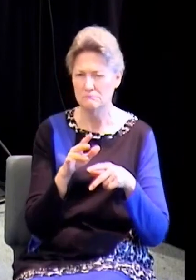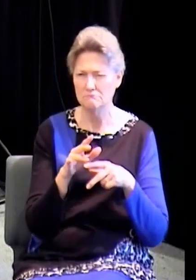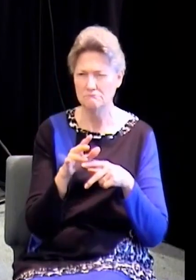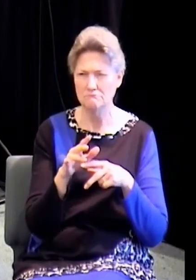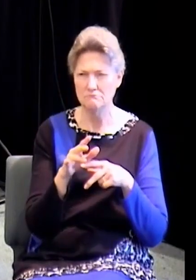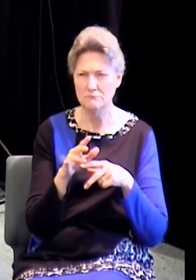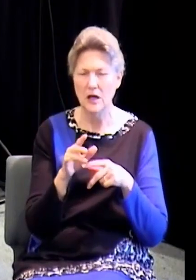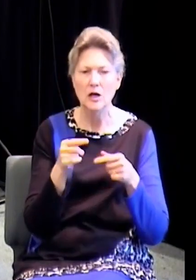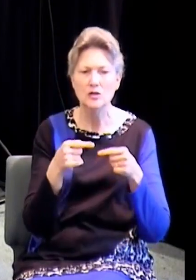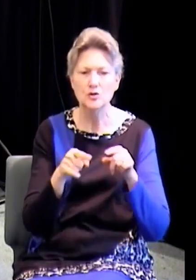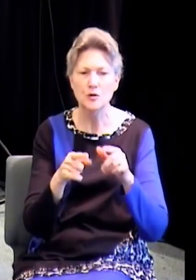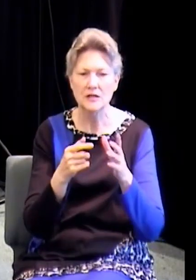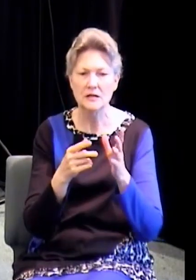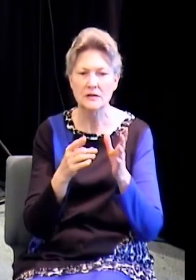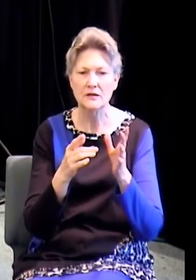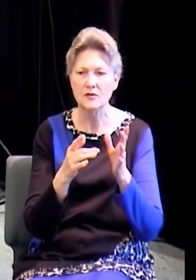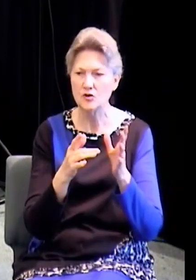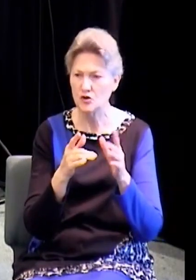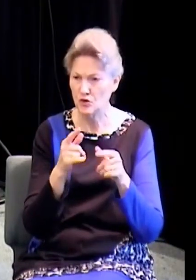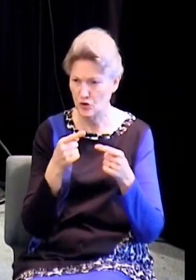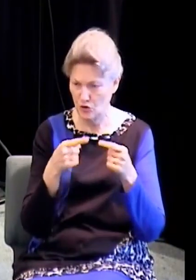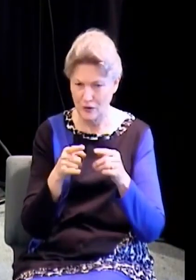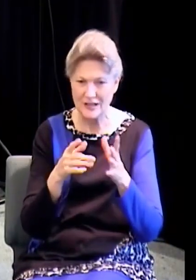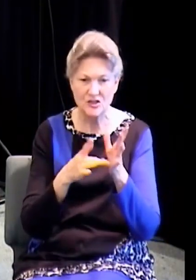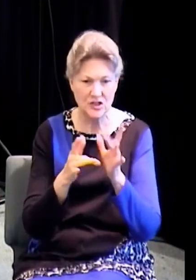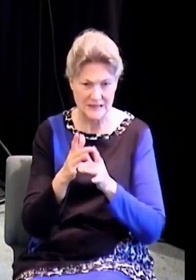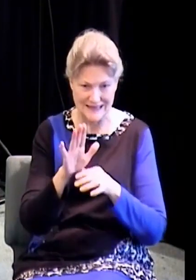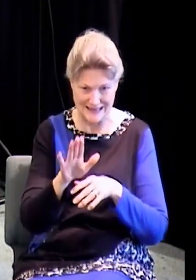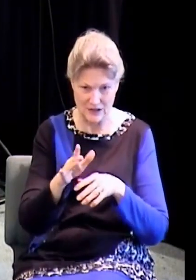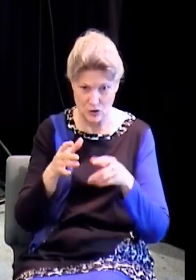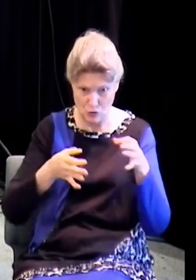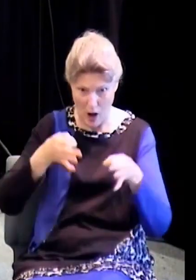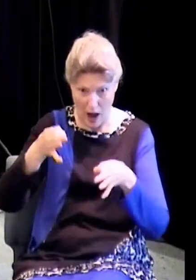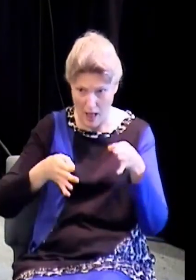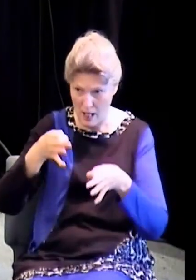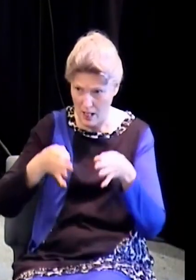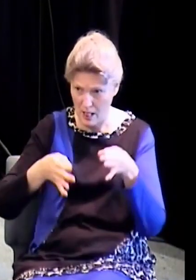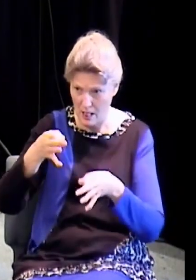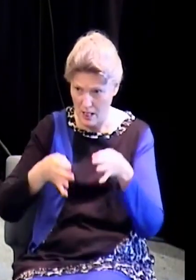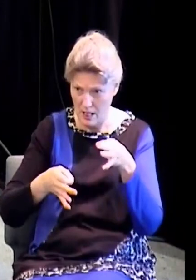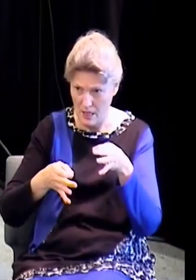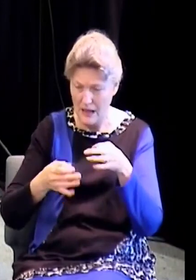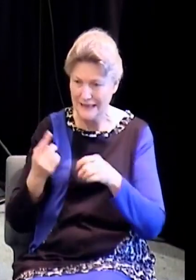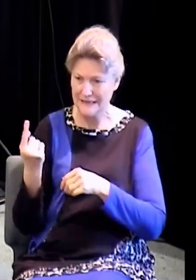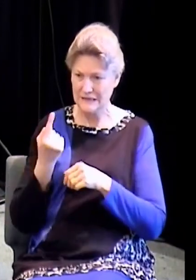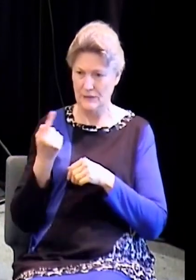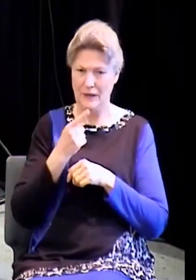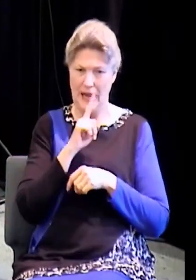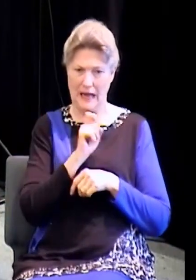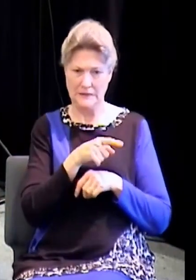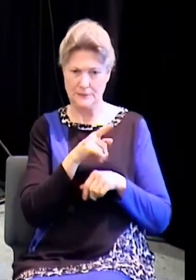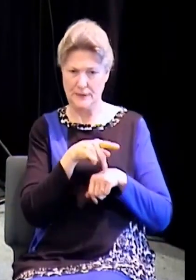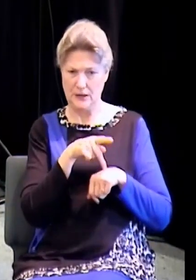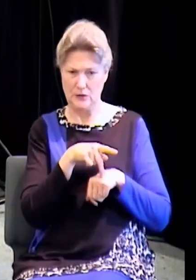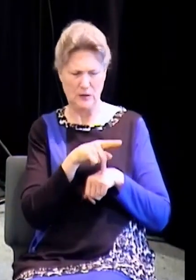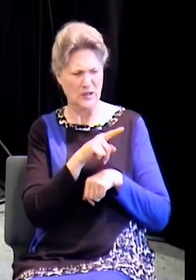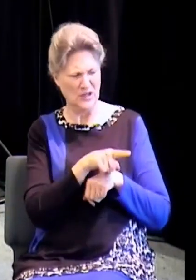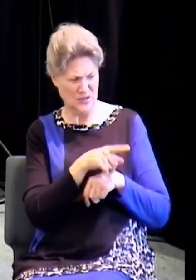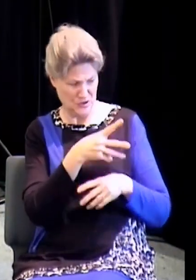You kind of sound like him. got the same kind of dialect as he had. Are you sure you're not one of those people that hung around with him? No, no, no,